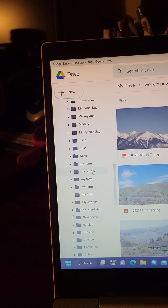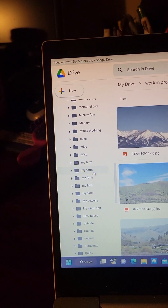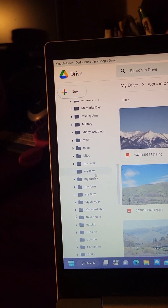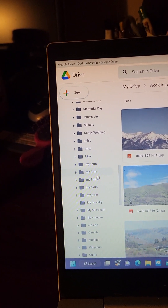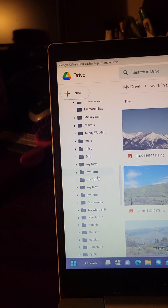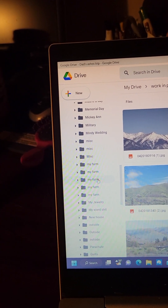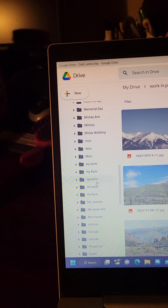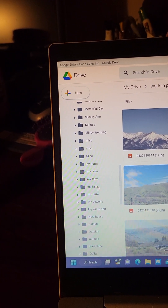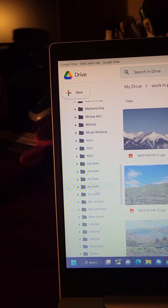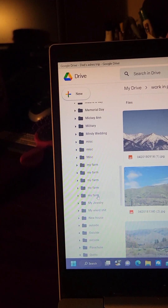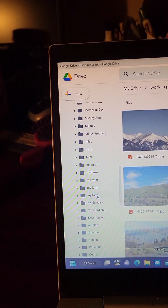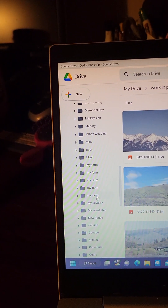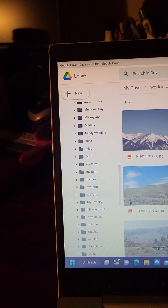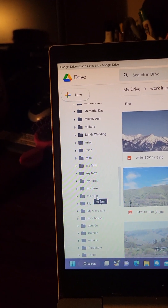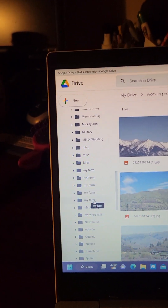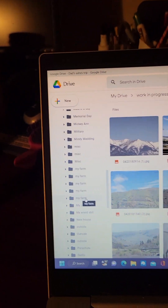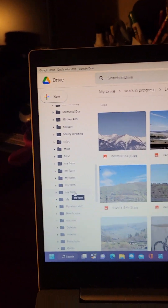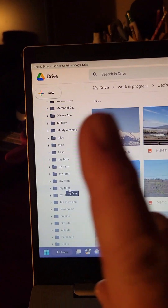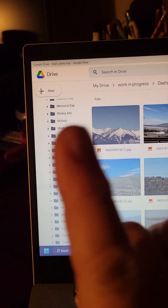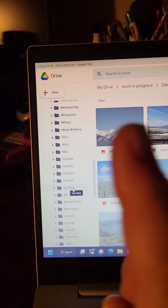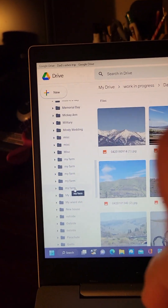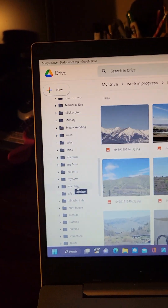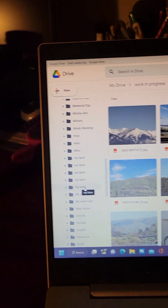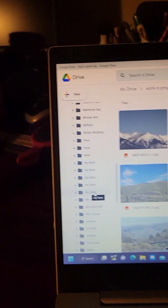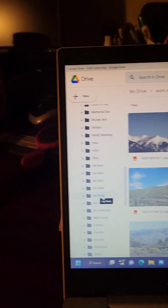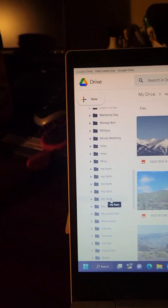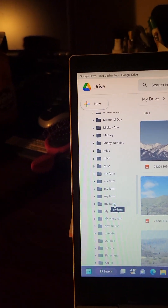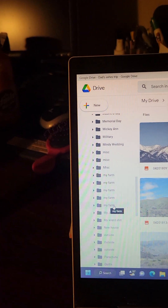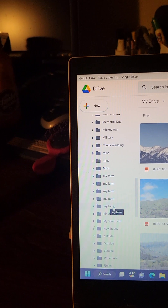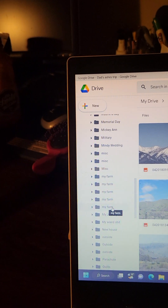still need to be combined into one folder. Um,